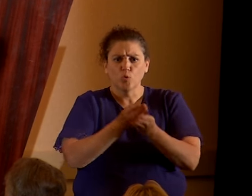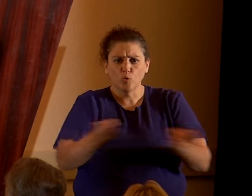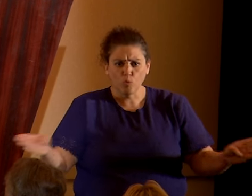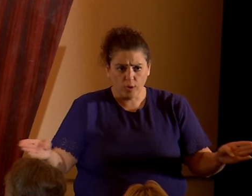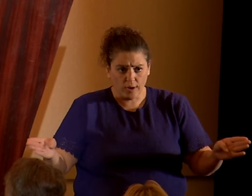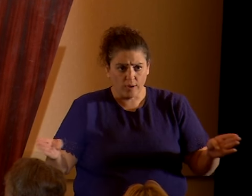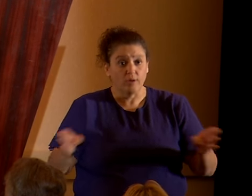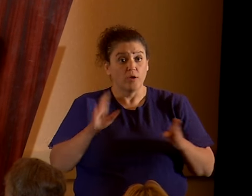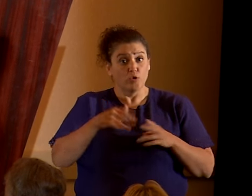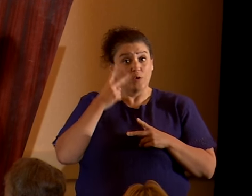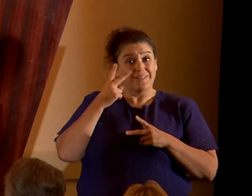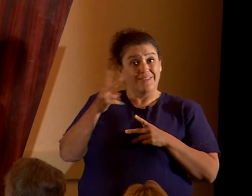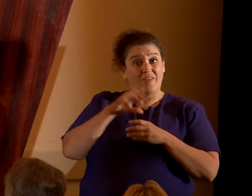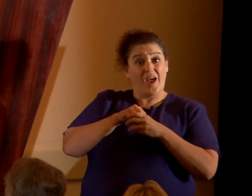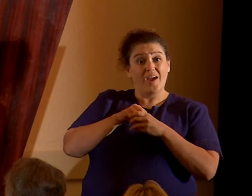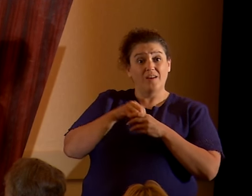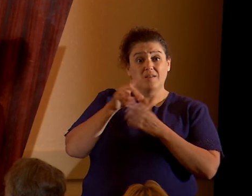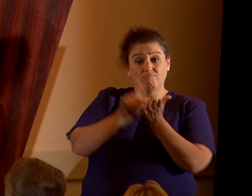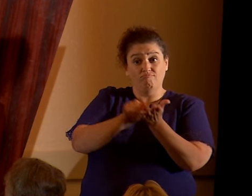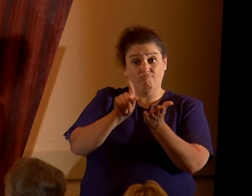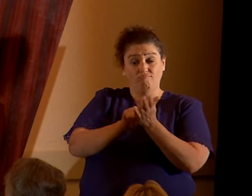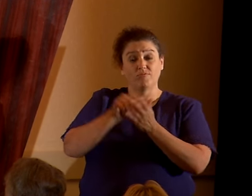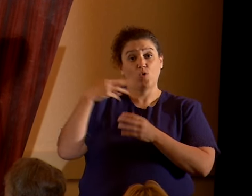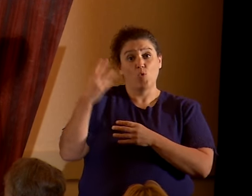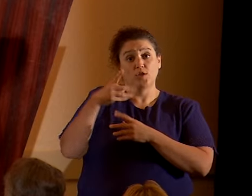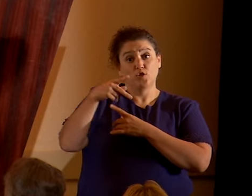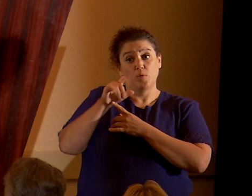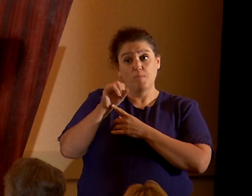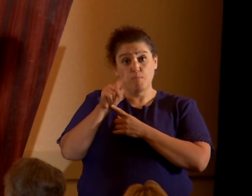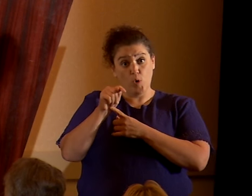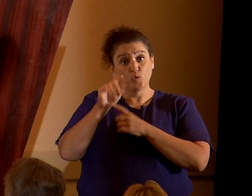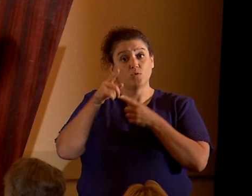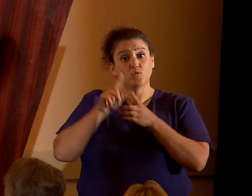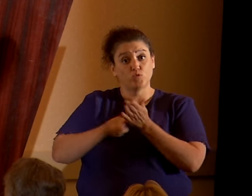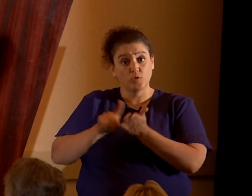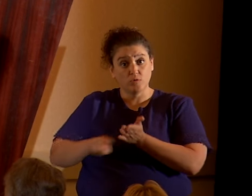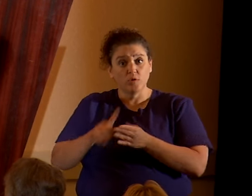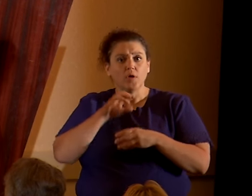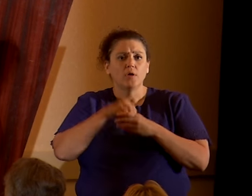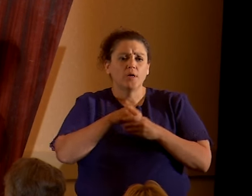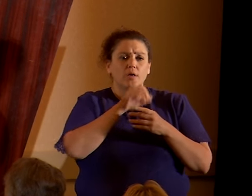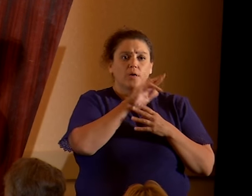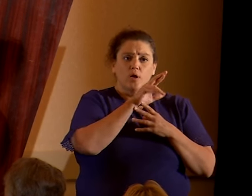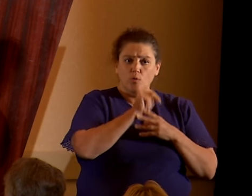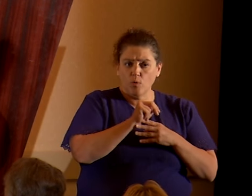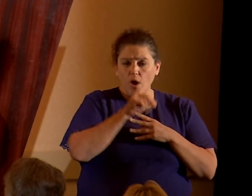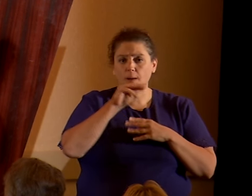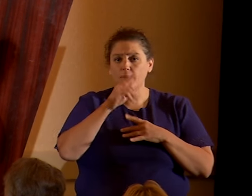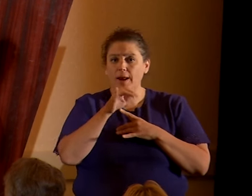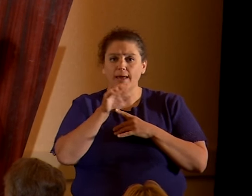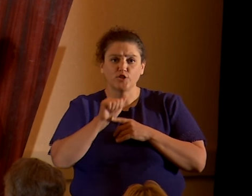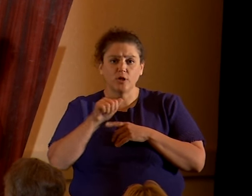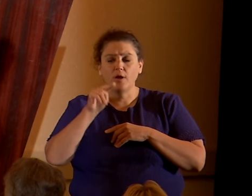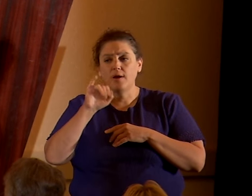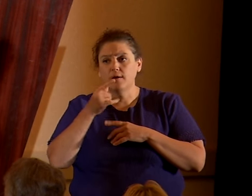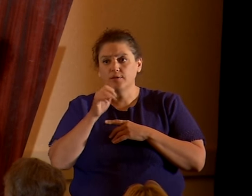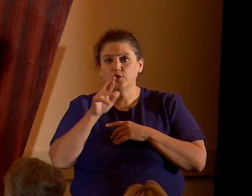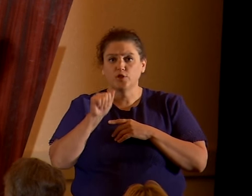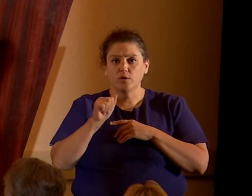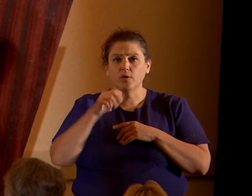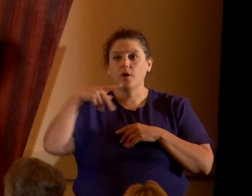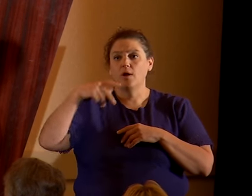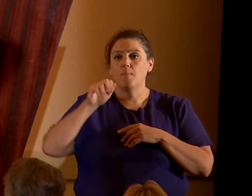by the Washington Post. Afghanistan, Iran, some parts of Malaysia, Maldives, Mauritania, Nigeria, Pakistan,